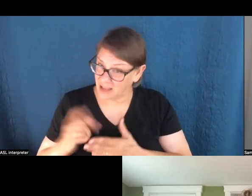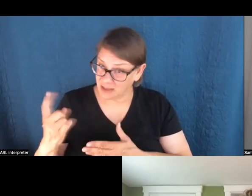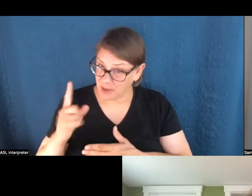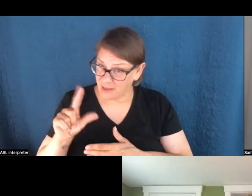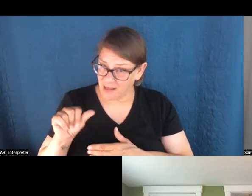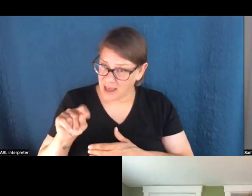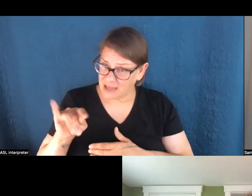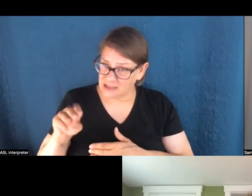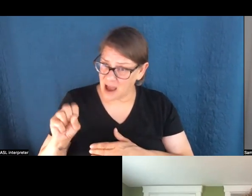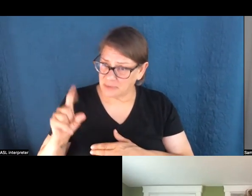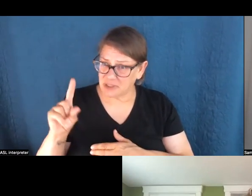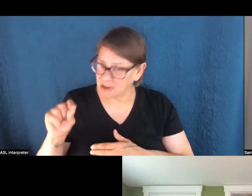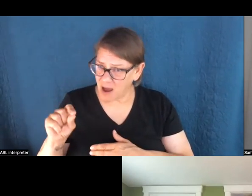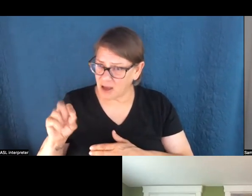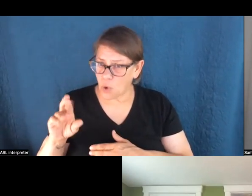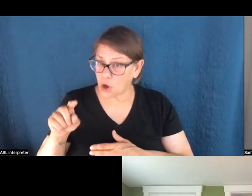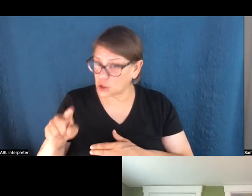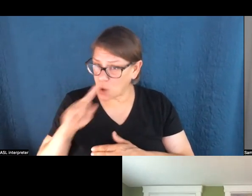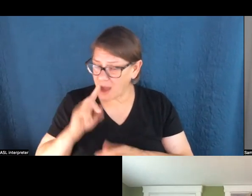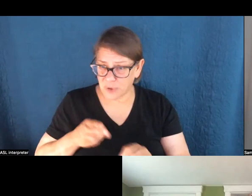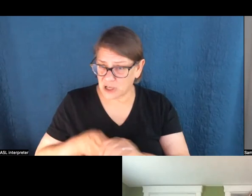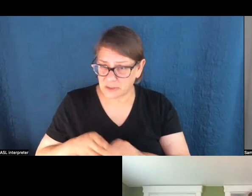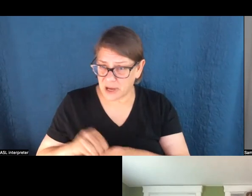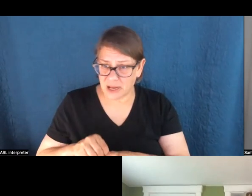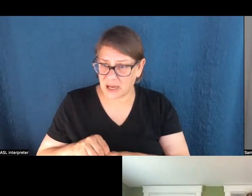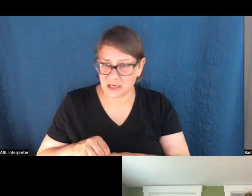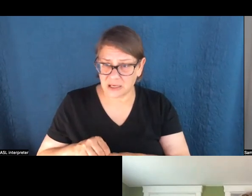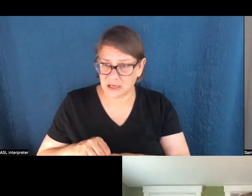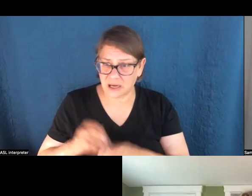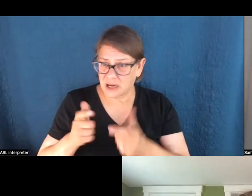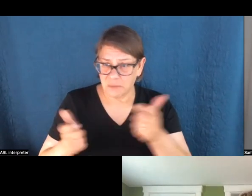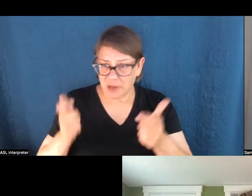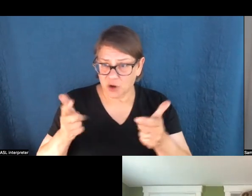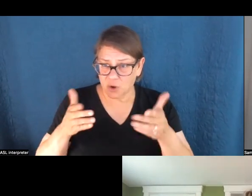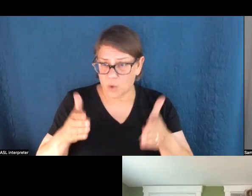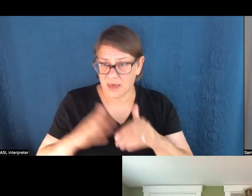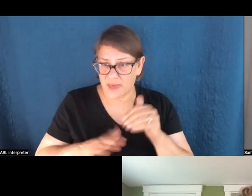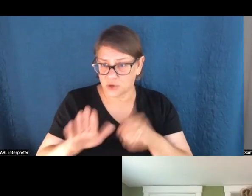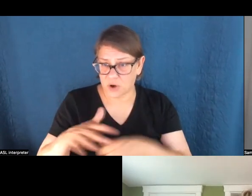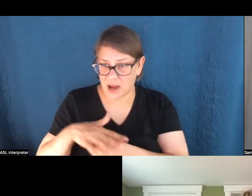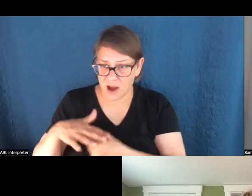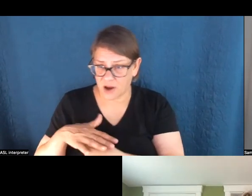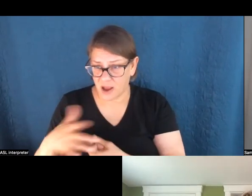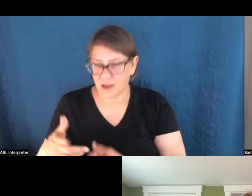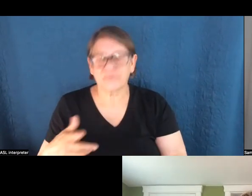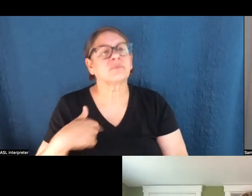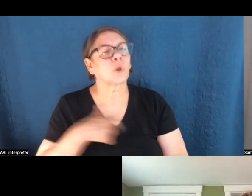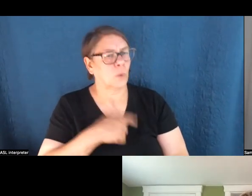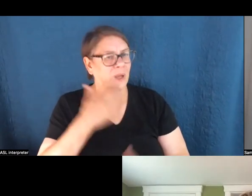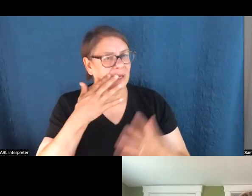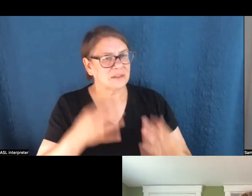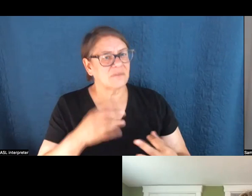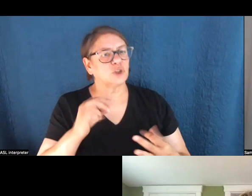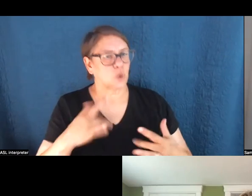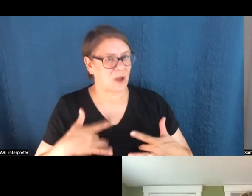Or is that something that you have participated in like in a broader way than just via your sources? We definitely, we do